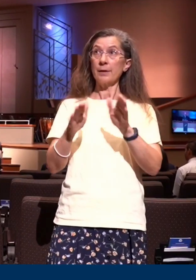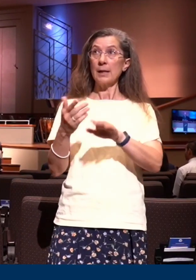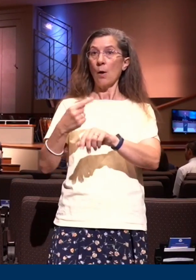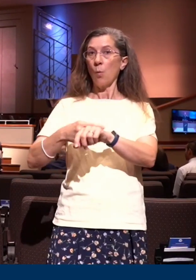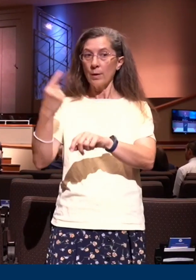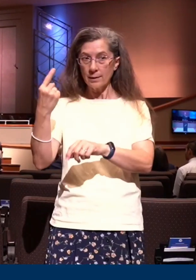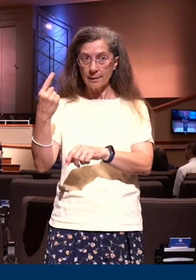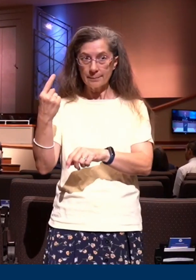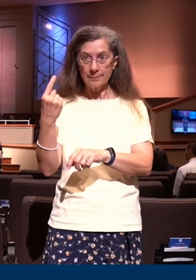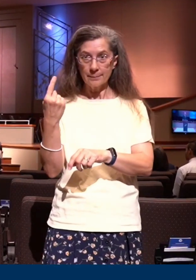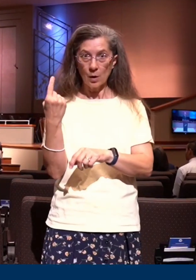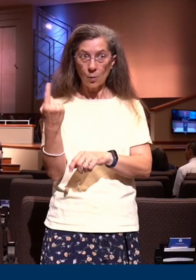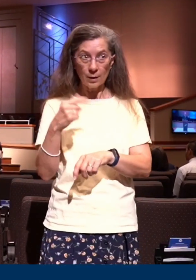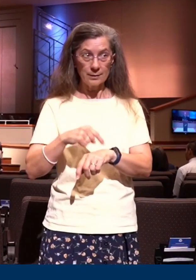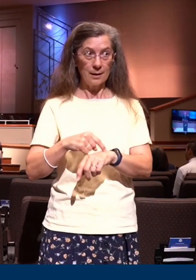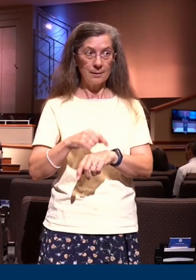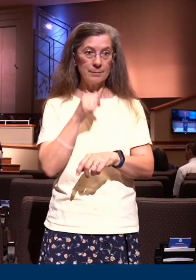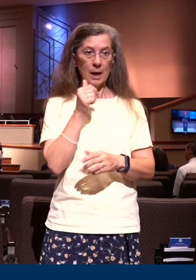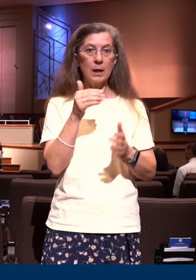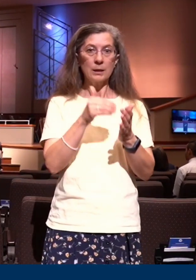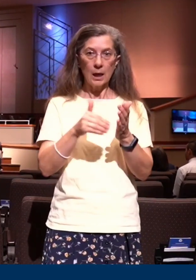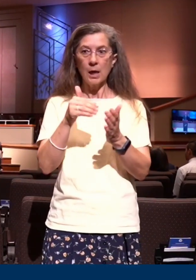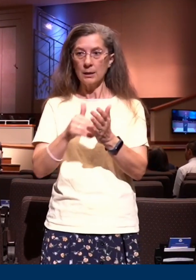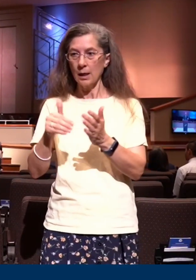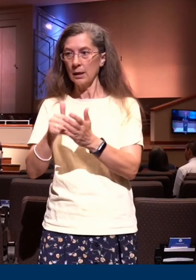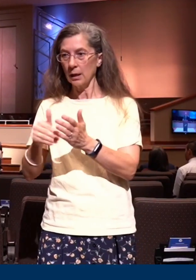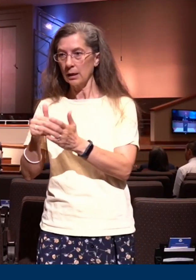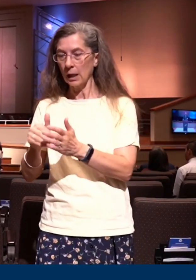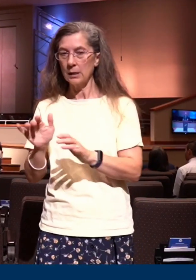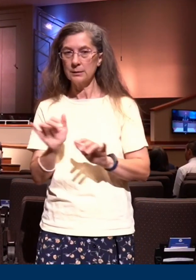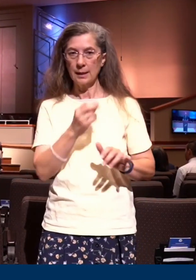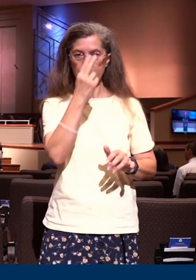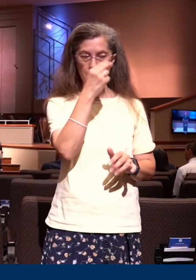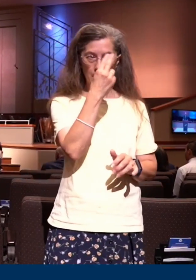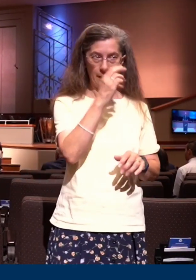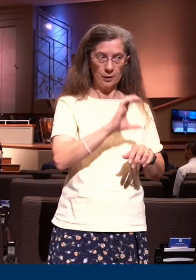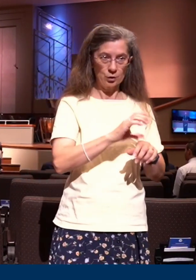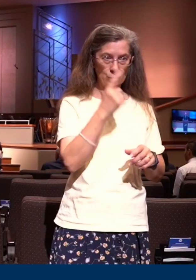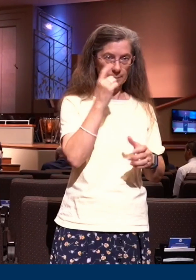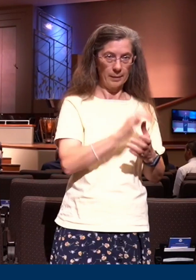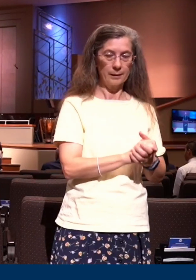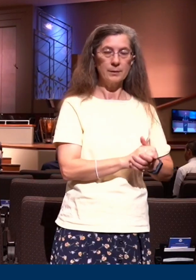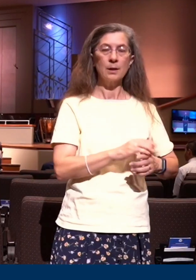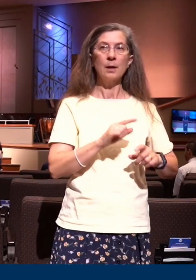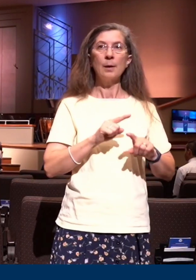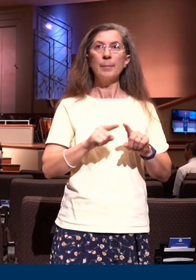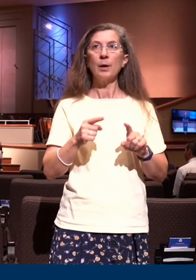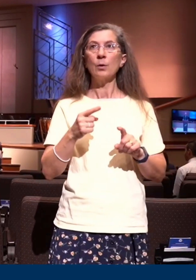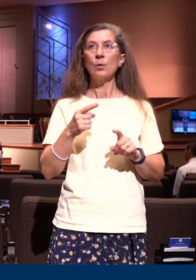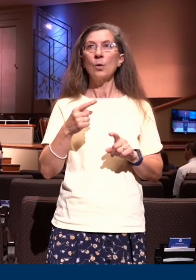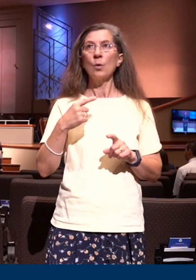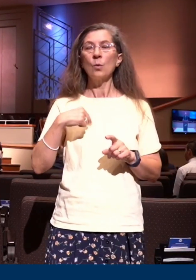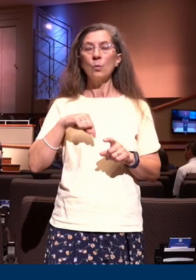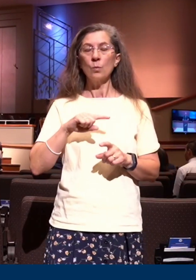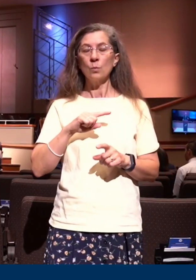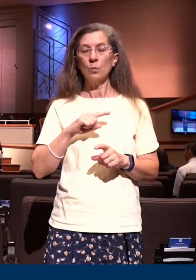time and we don't over and over and over again celebrate this type of